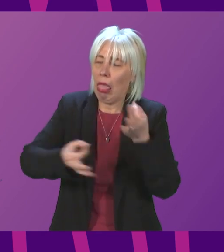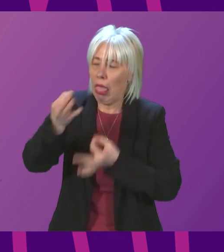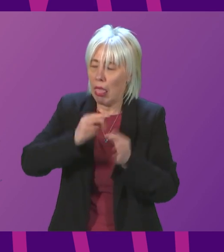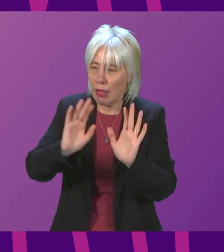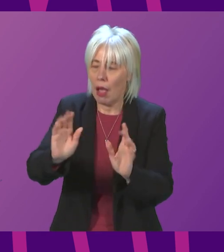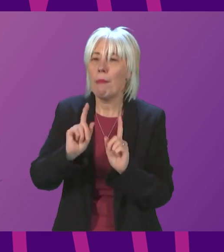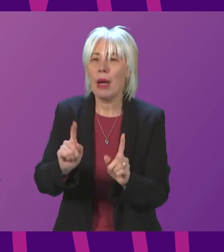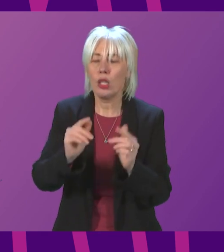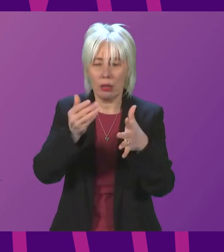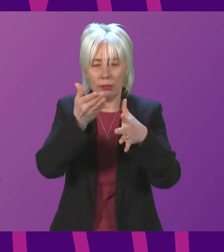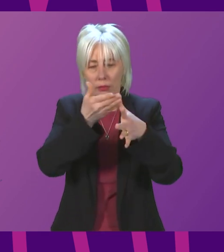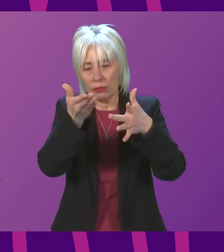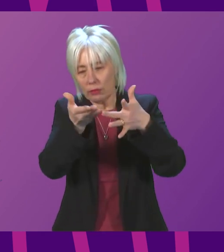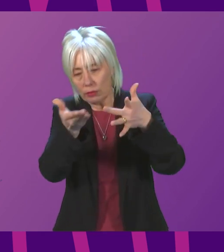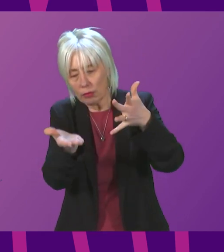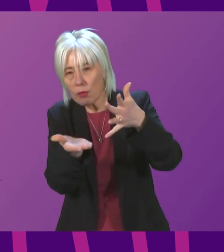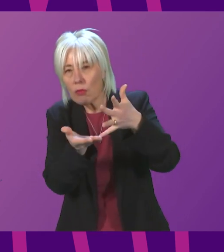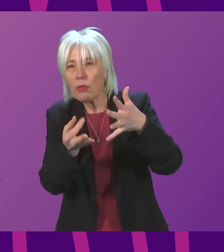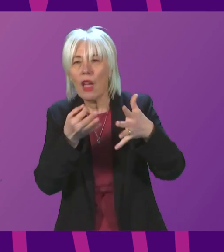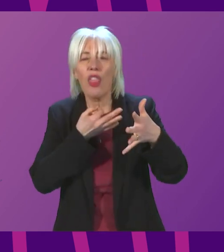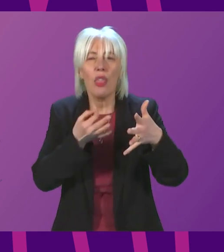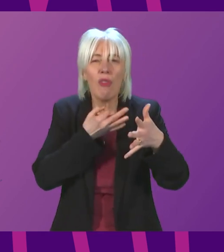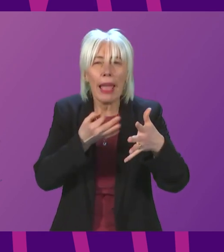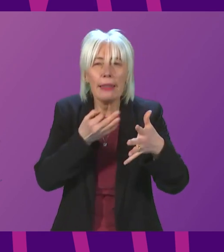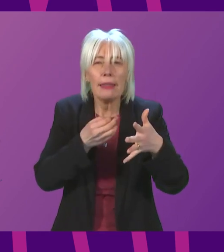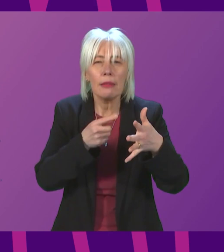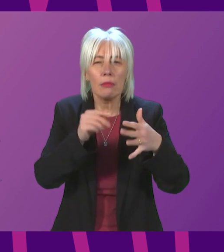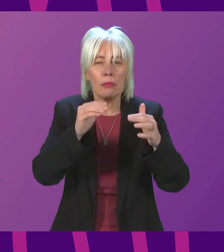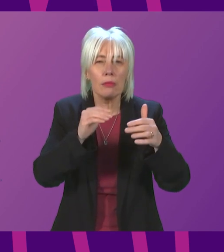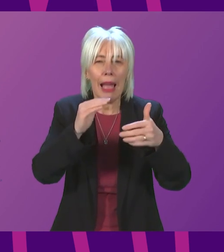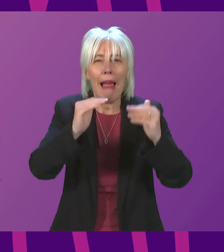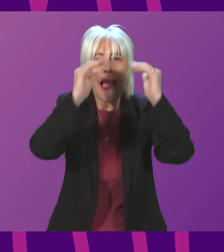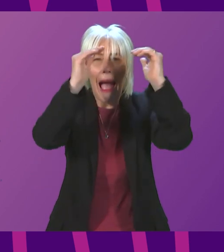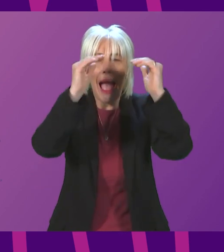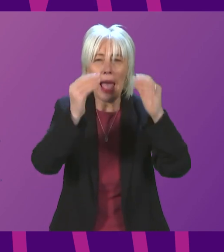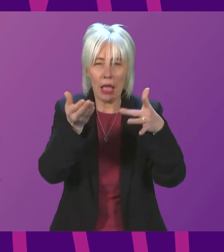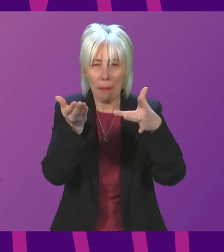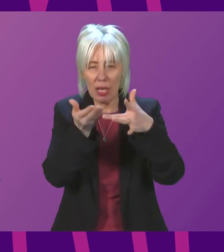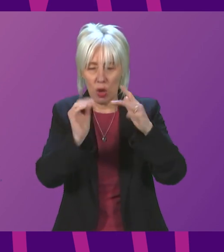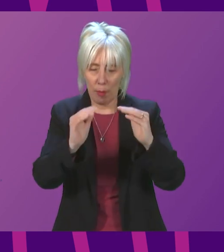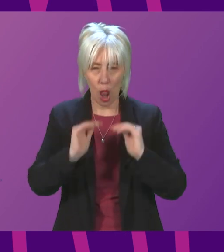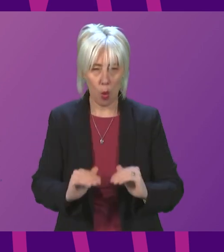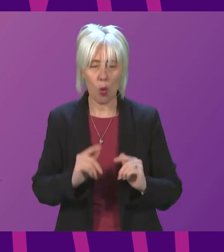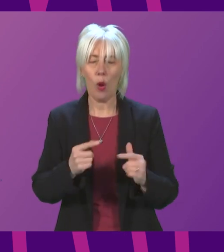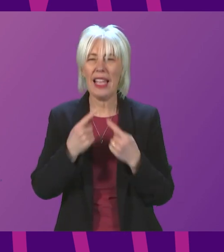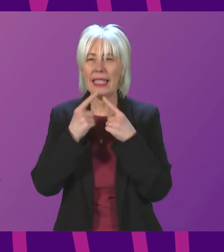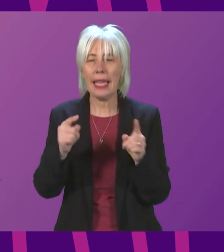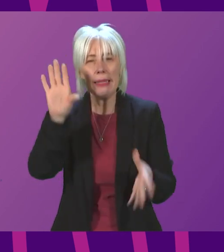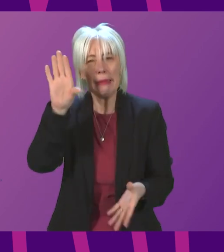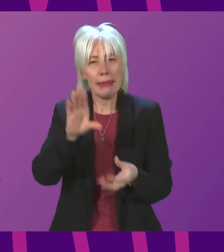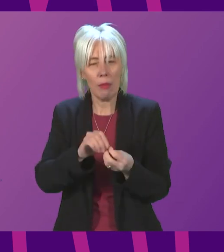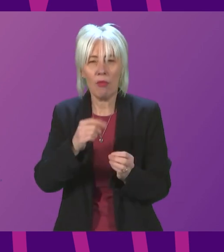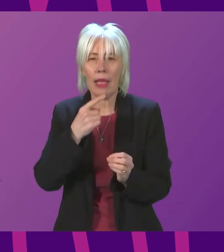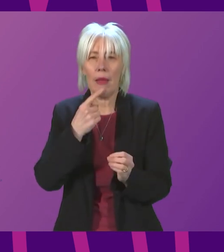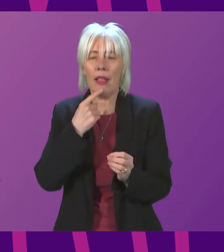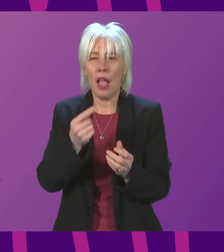On the low, medium, high threat categorisation, I've set out in summary today in my statement, it's set